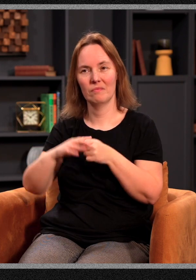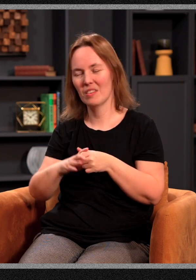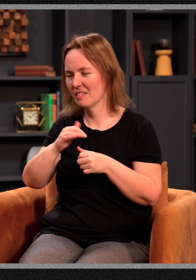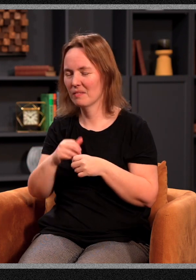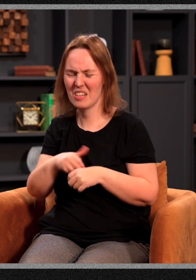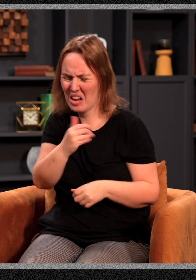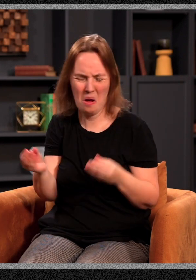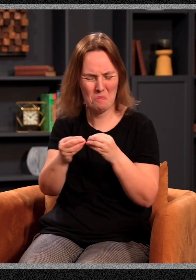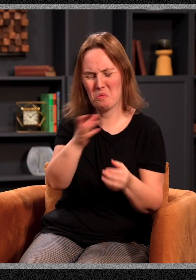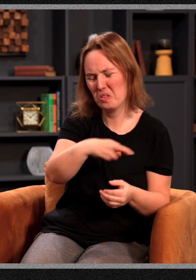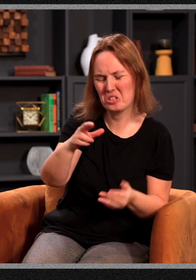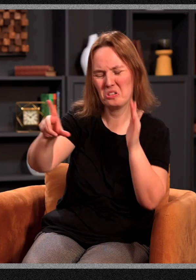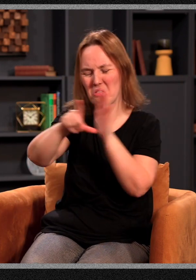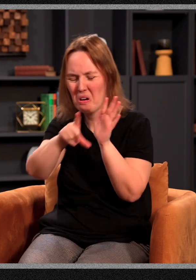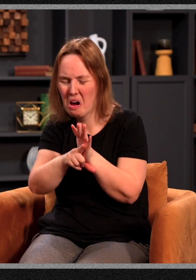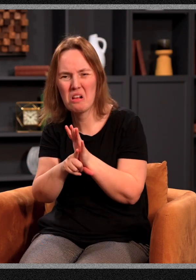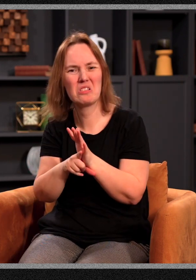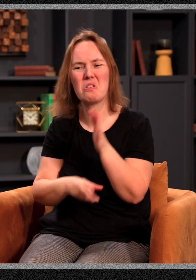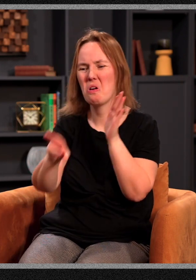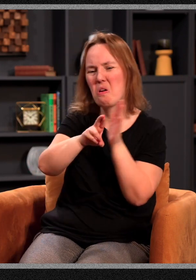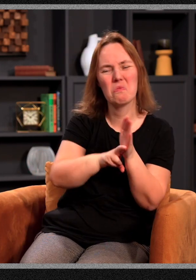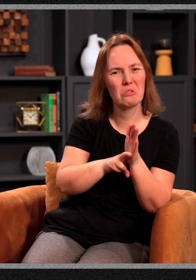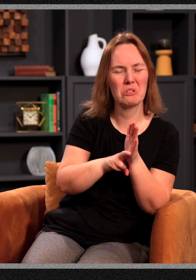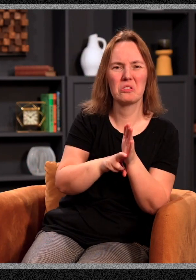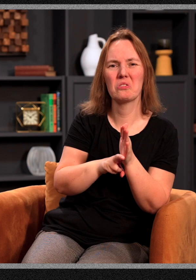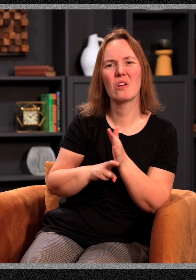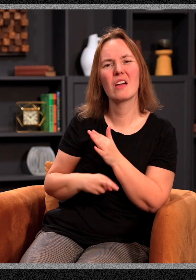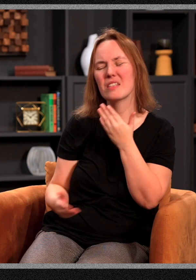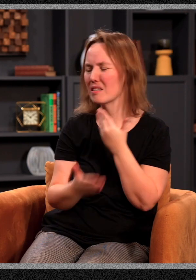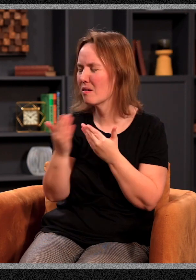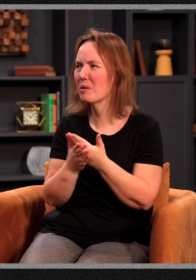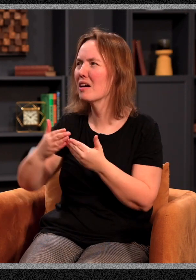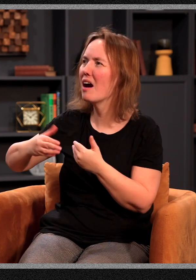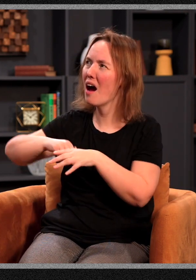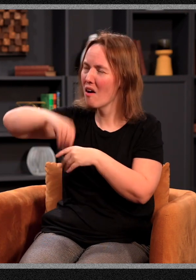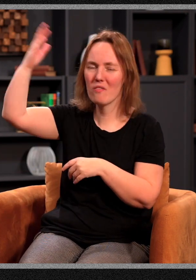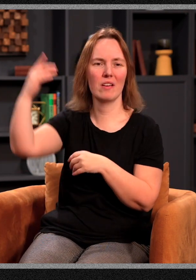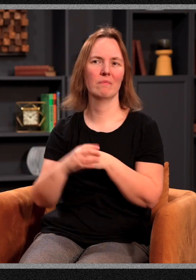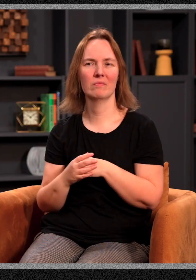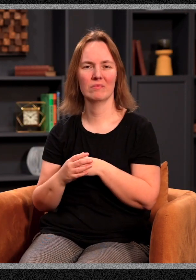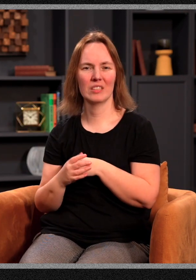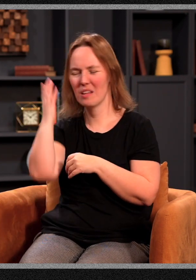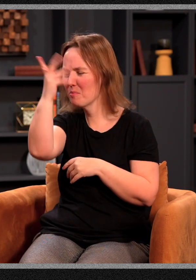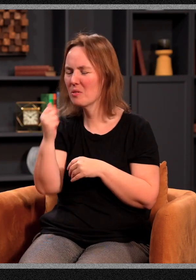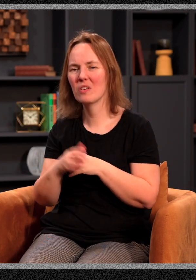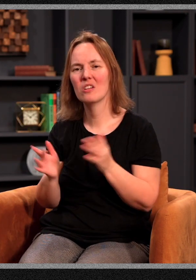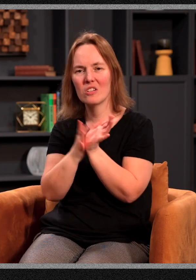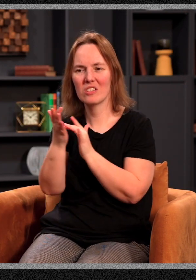more religion, not more laws, not more rules and regulations, but simply out of him. Isn't that beautiful? Jesus doesn't